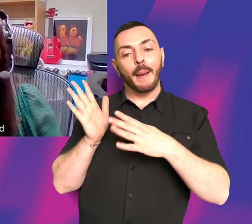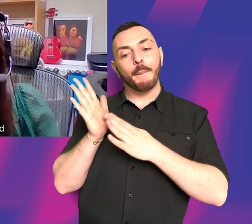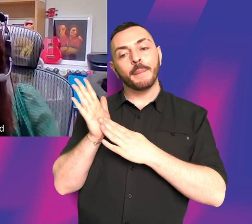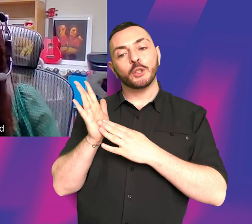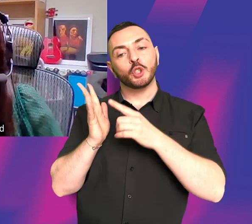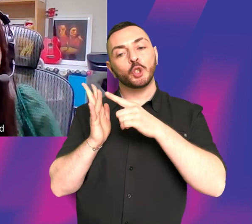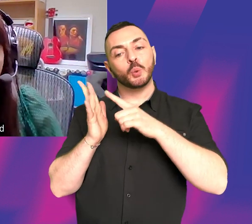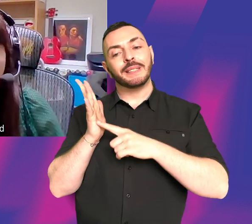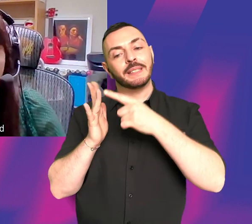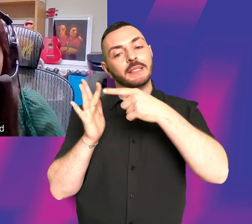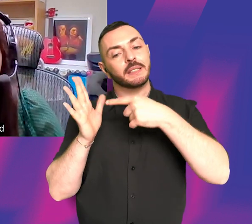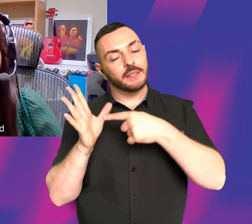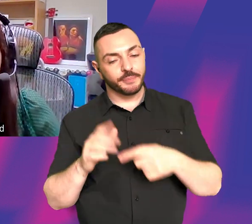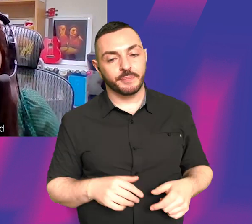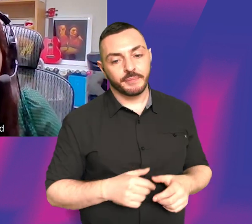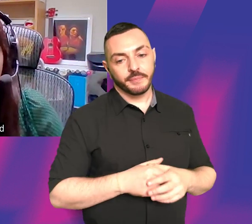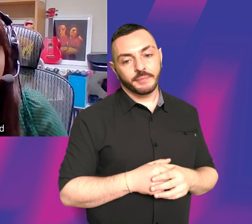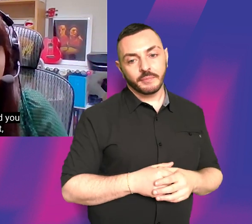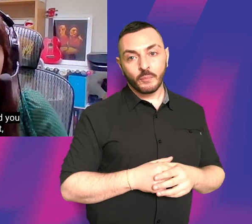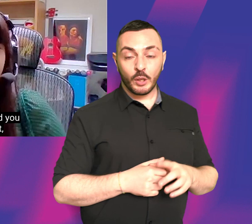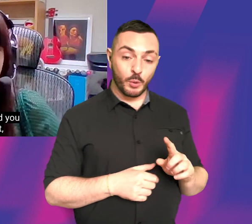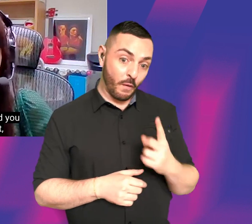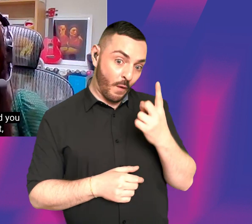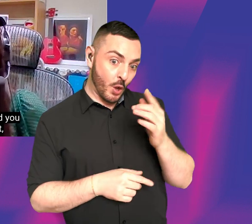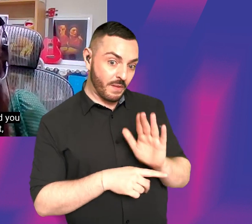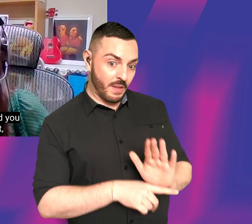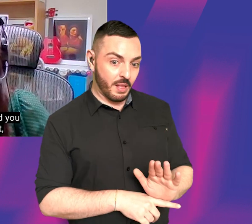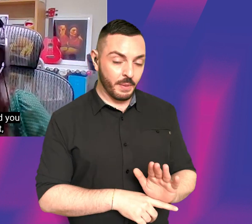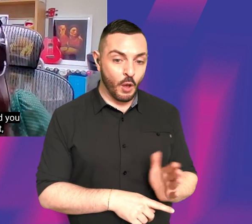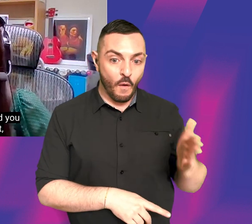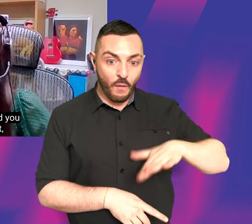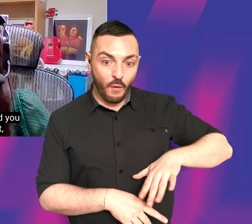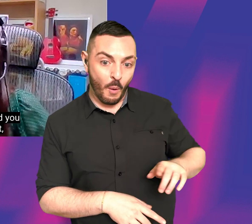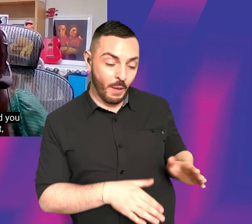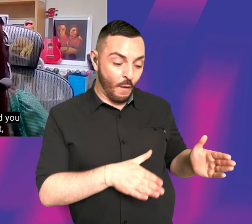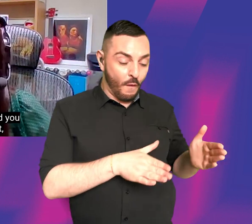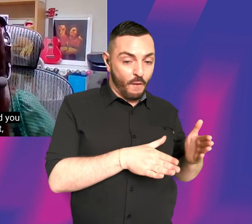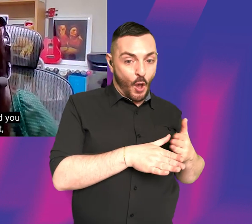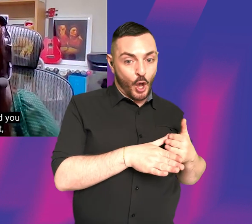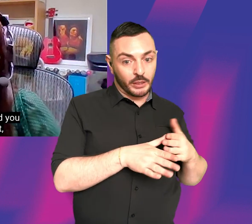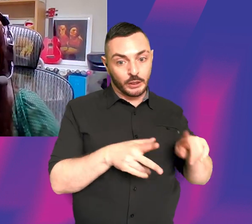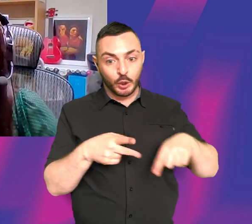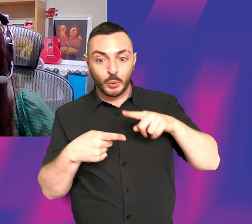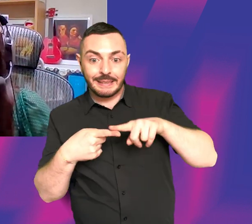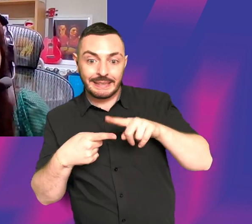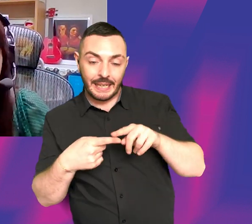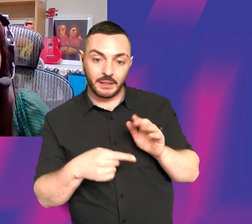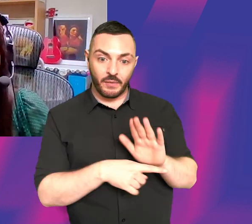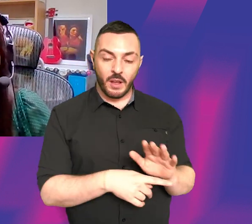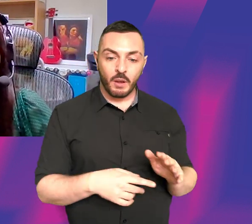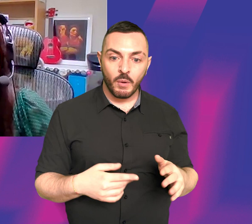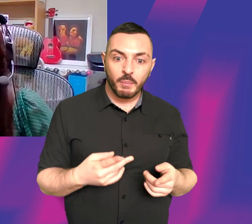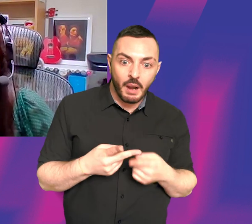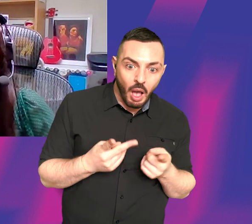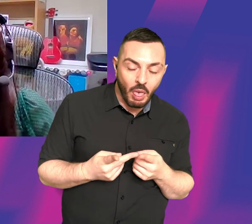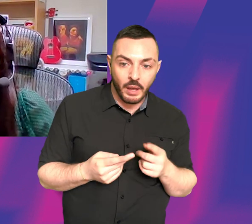you know, that's your first feature film. How did you go from scrubber to amulet? And did you go directly from scrubber to amulet? Or are there other projects